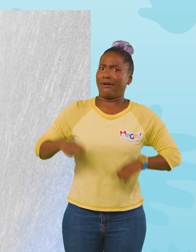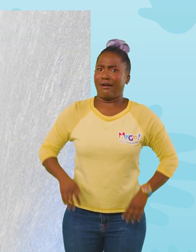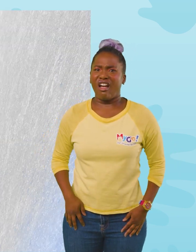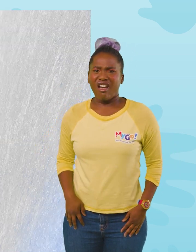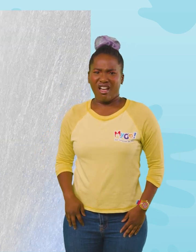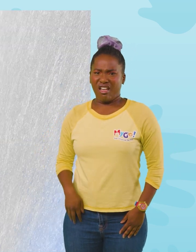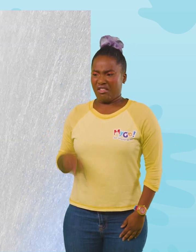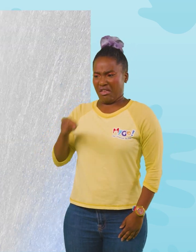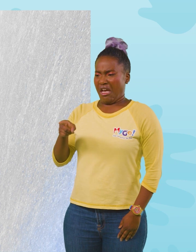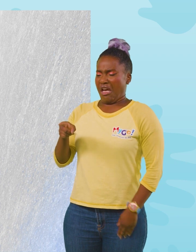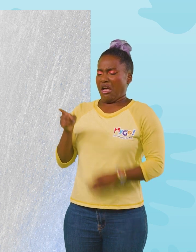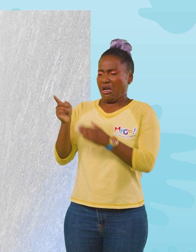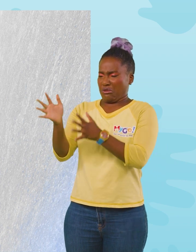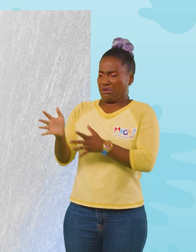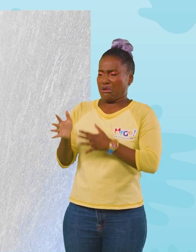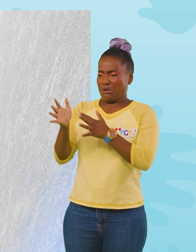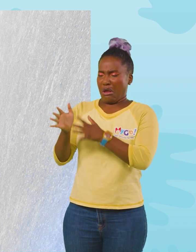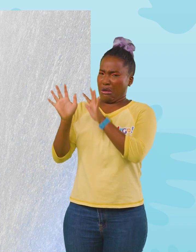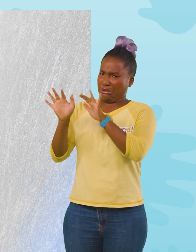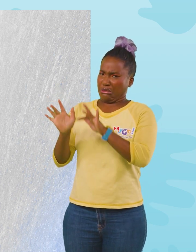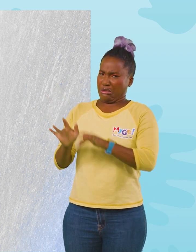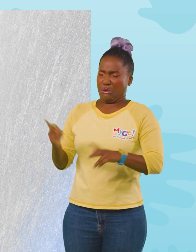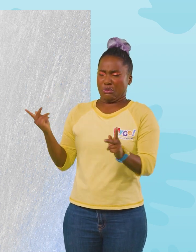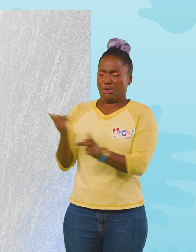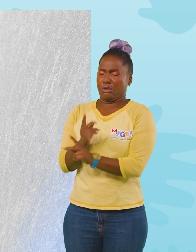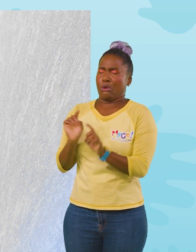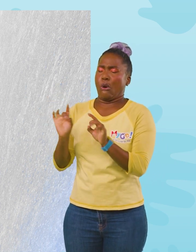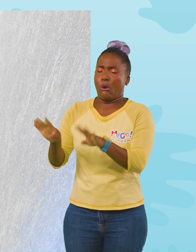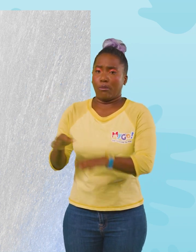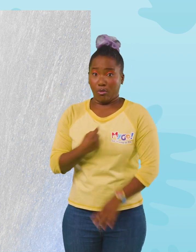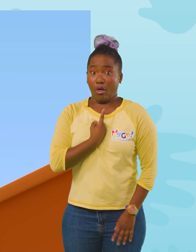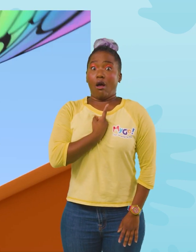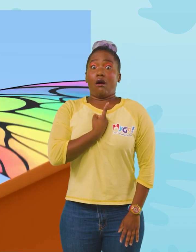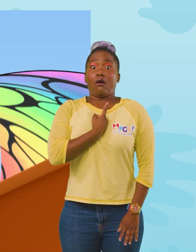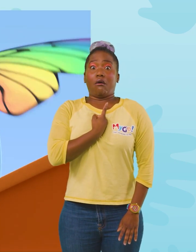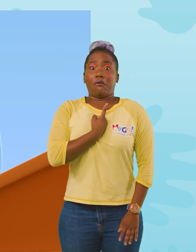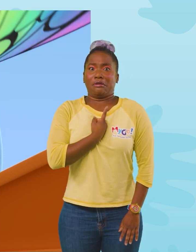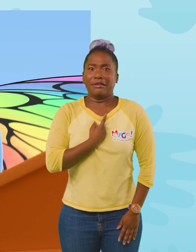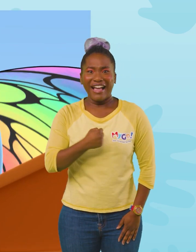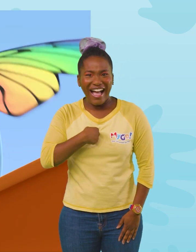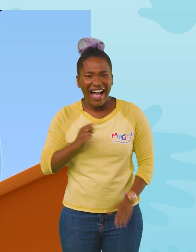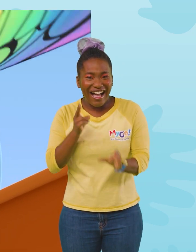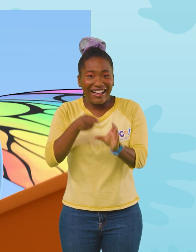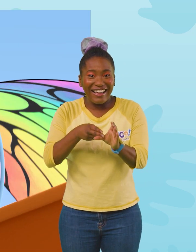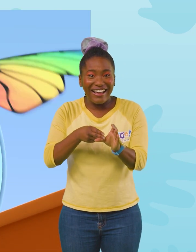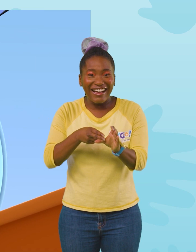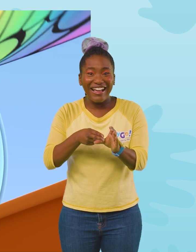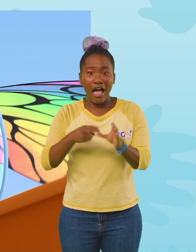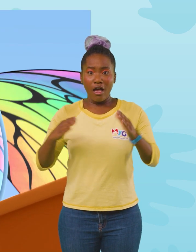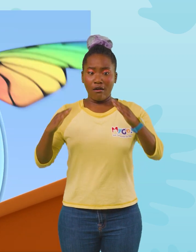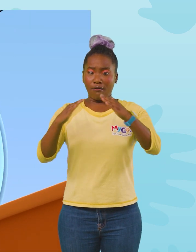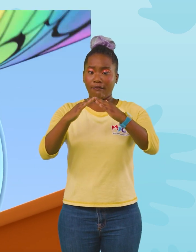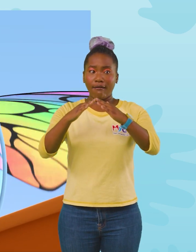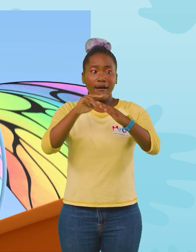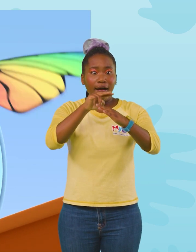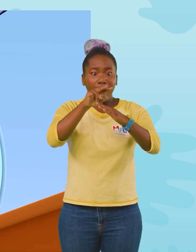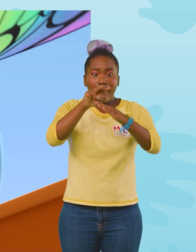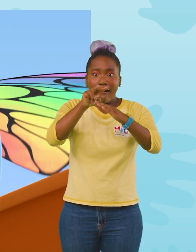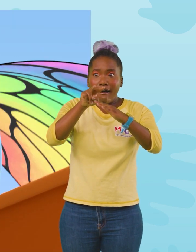Nothing worse than old snow! Can I tag along? I wanna see what it's like on top of the tallest